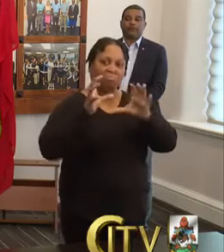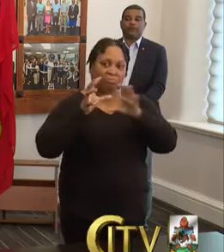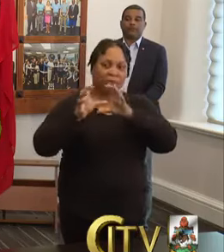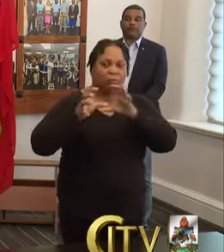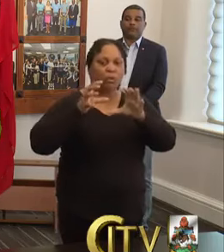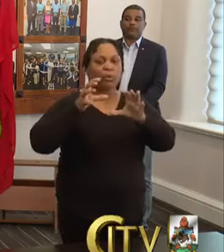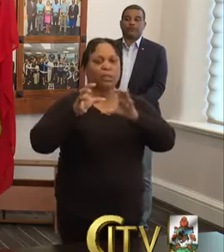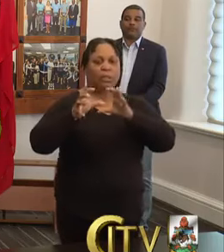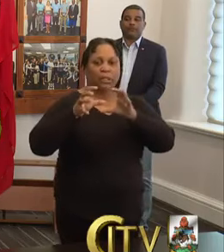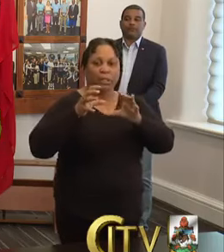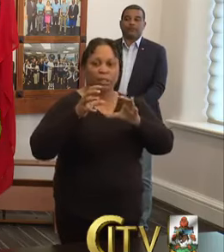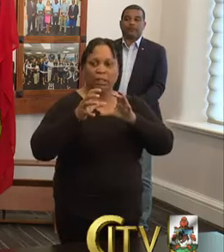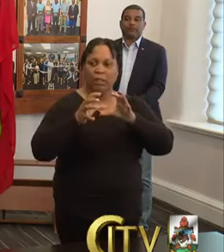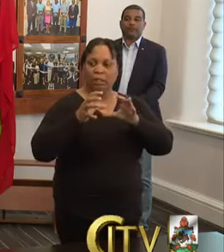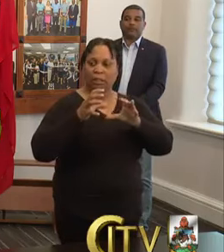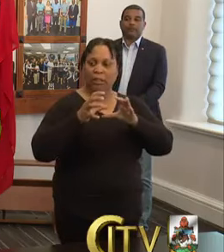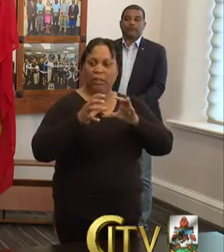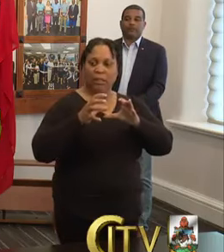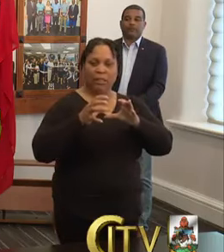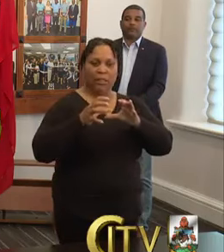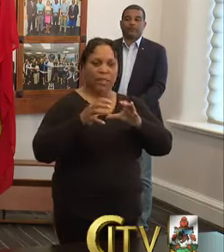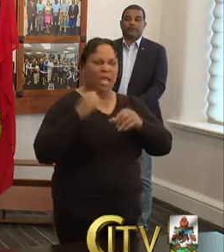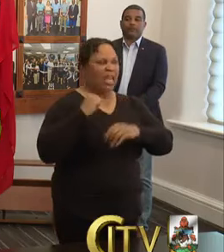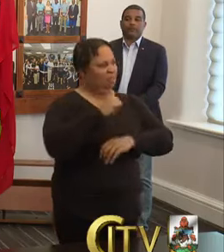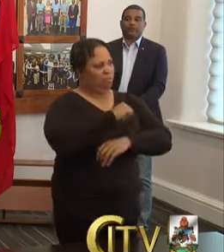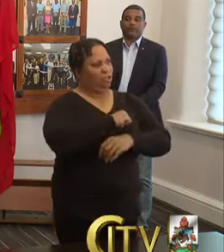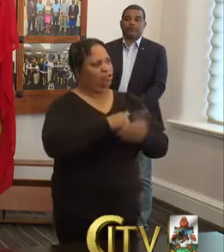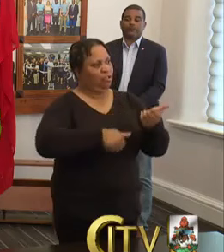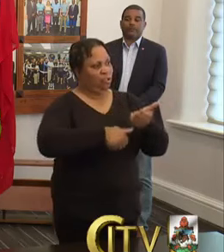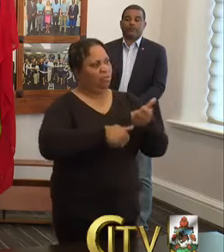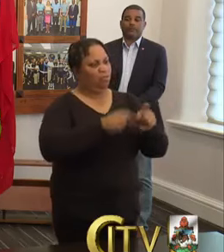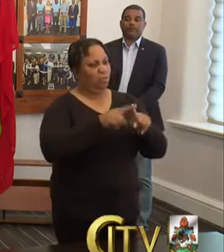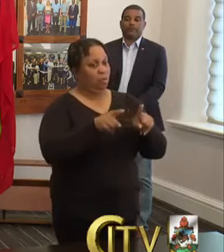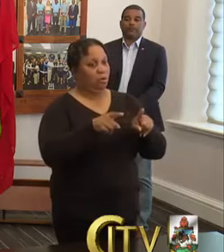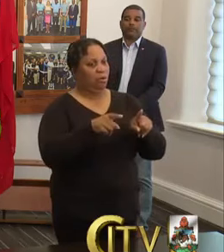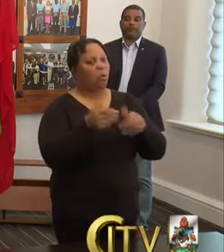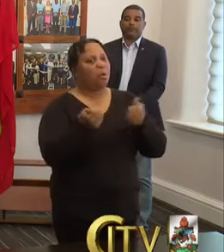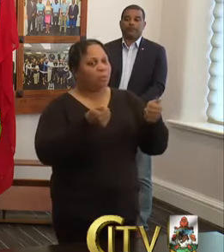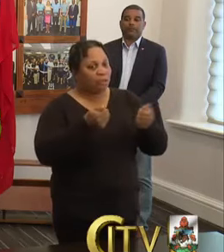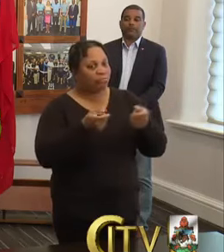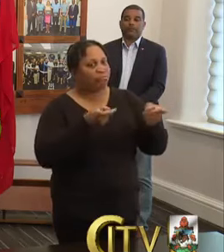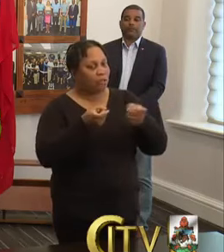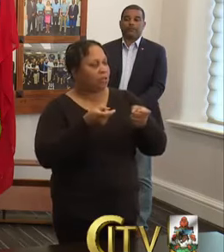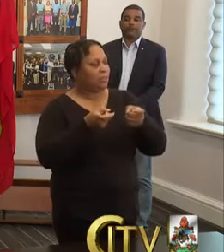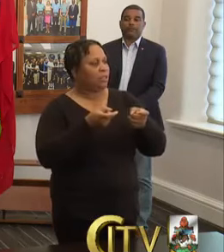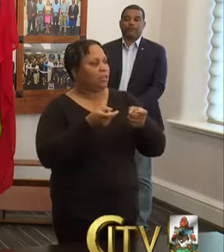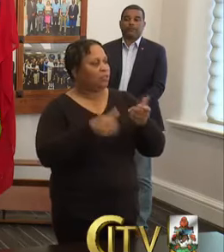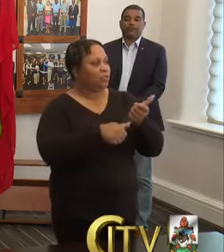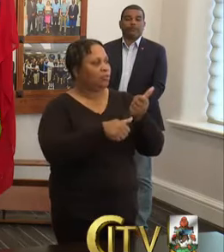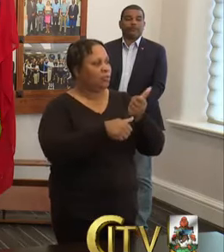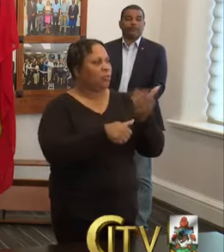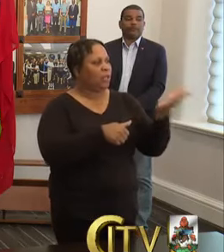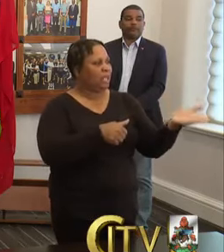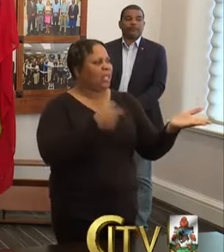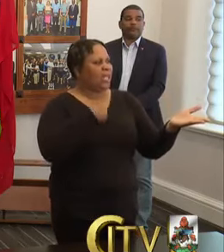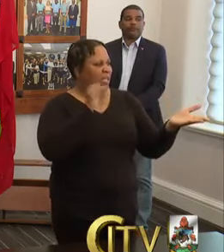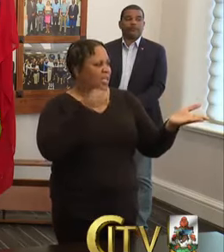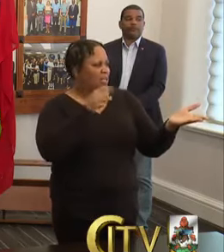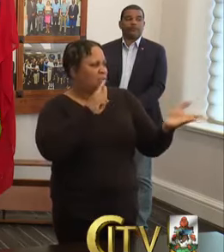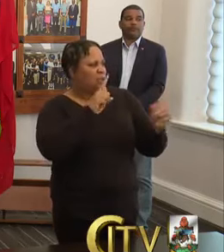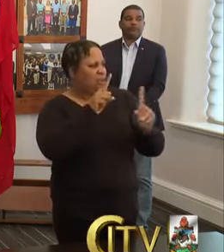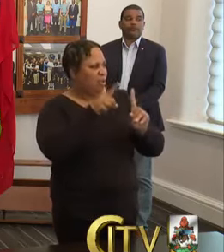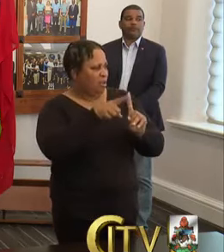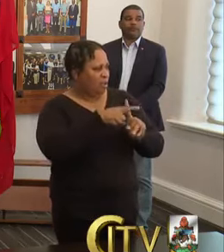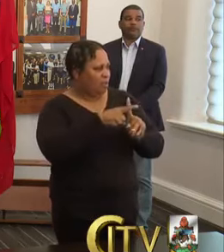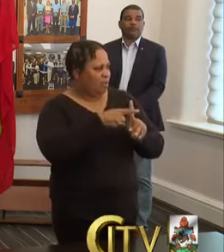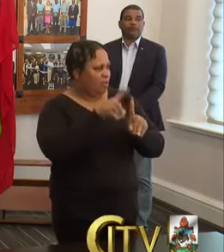and administrative support, but insofar as we see the supplies, no, that hasn't been forthwith. Thank you. And can you perhaps confirm as well, with regards